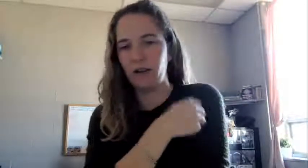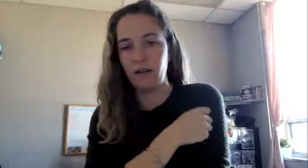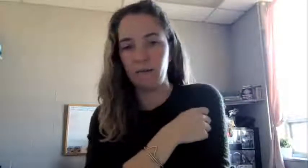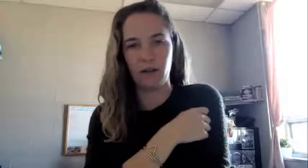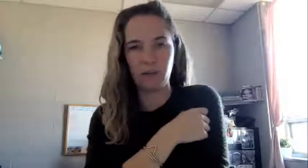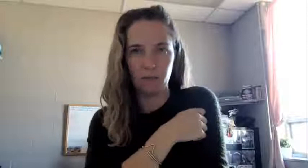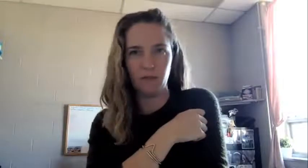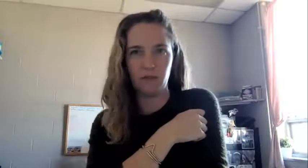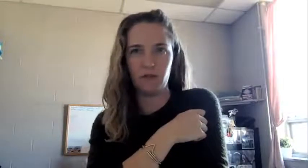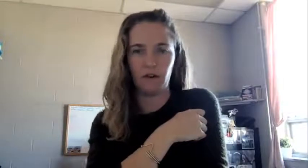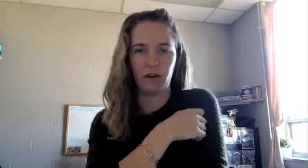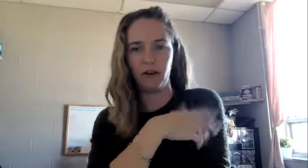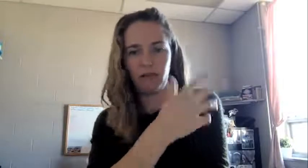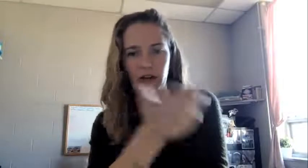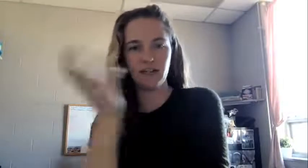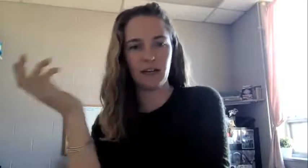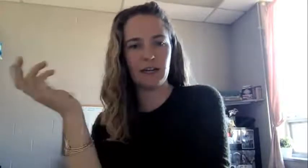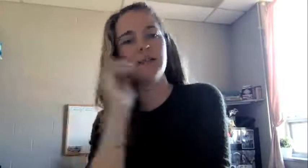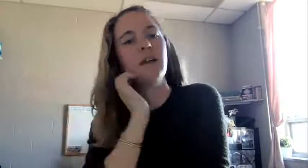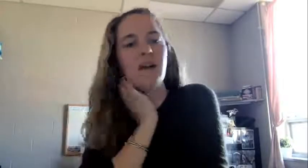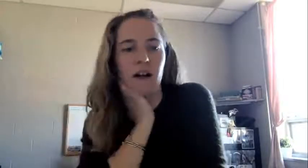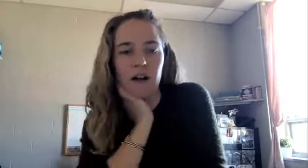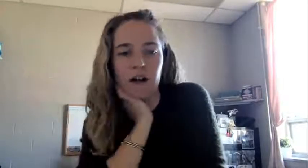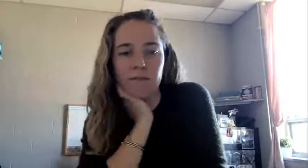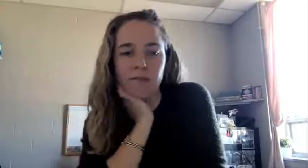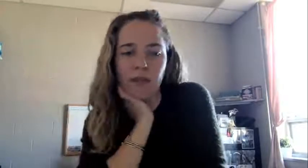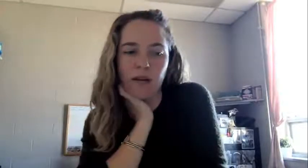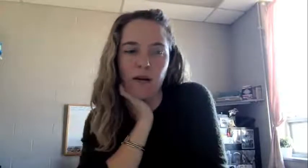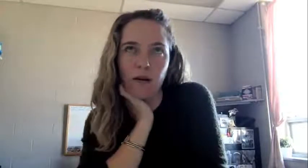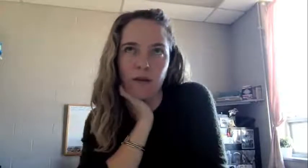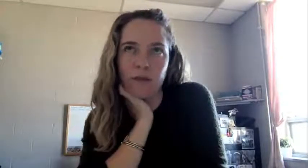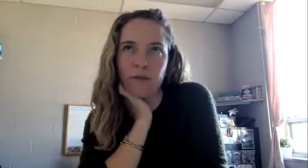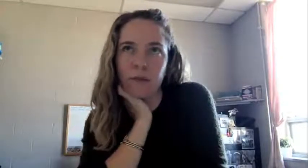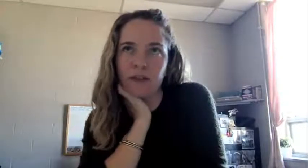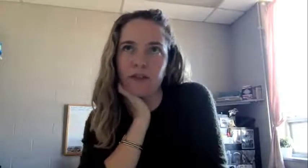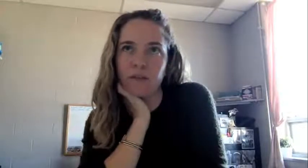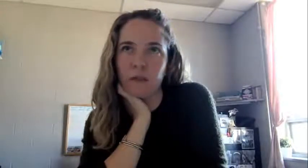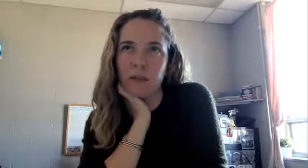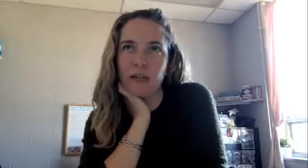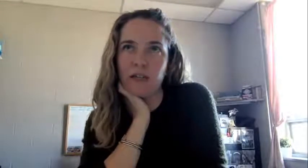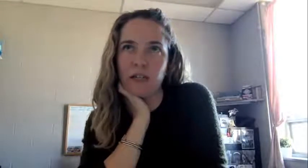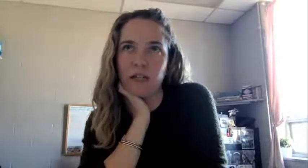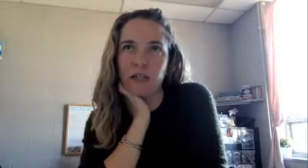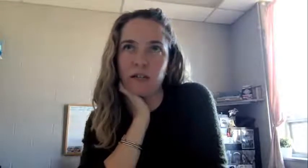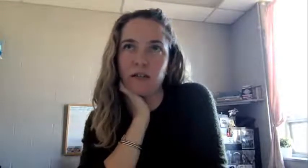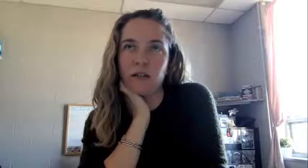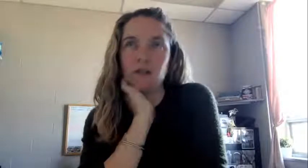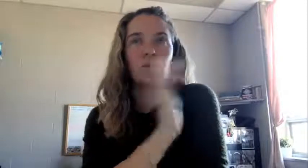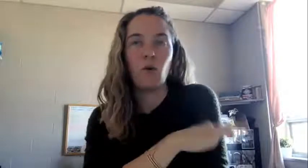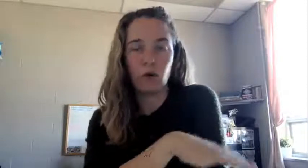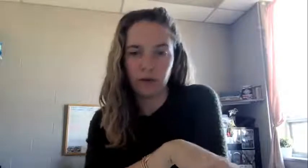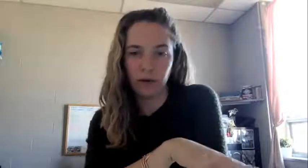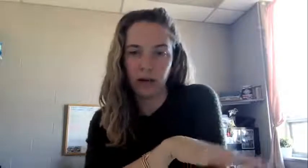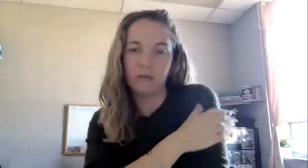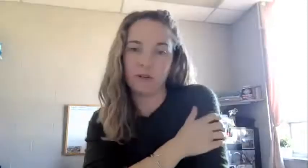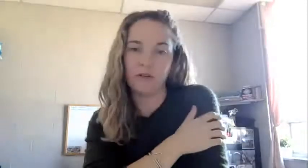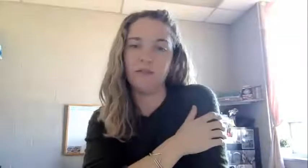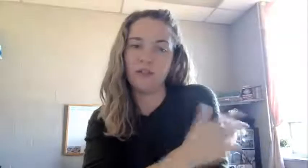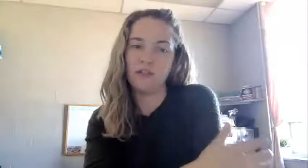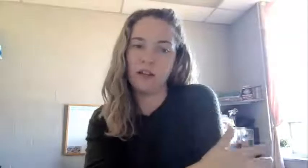name, except it was rhetoric and writing studies. And all through my master's and my PhD coursework, I was also teaching